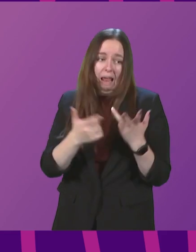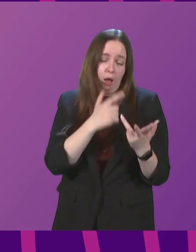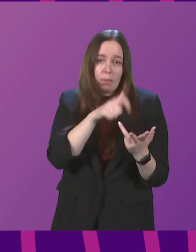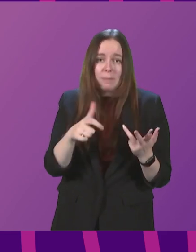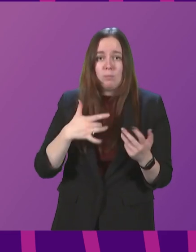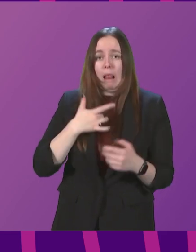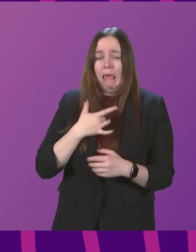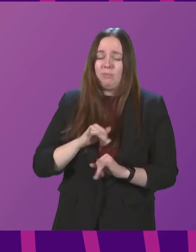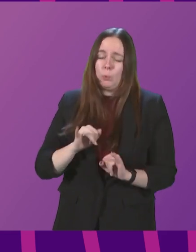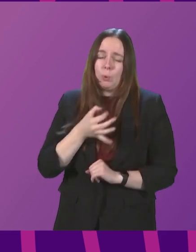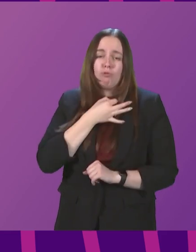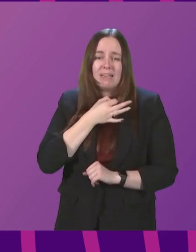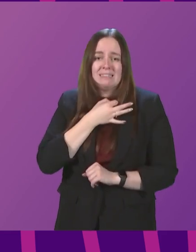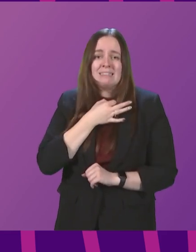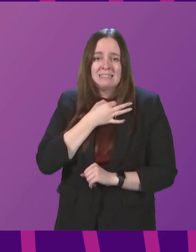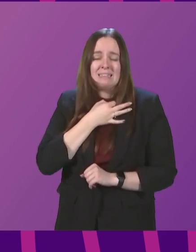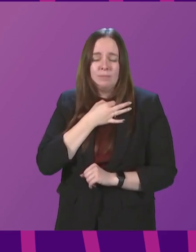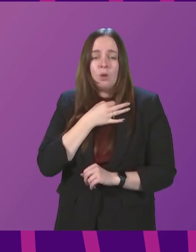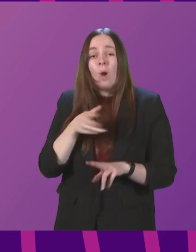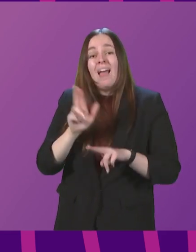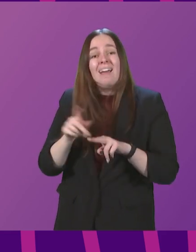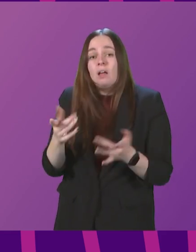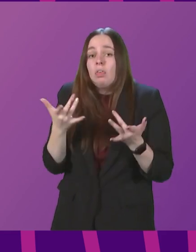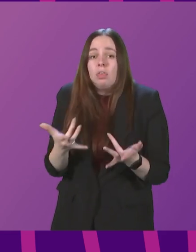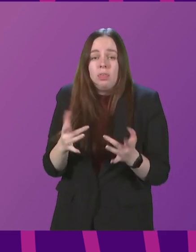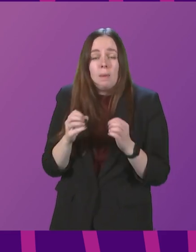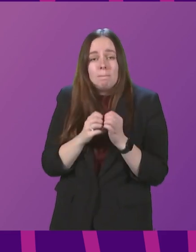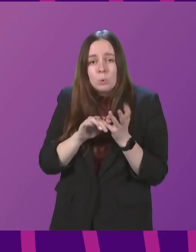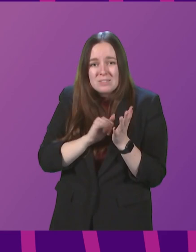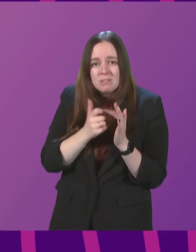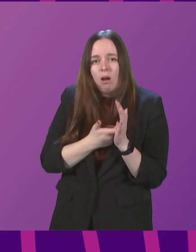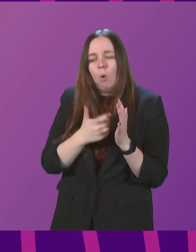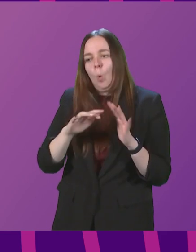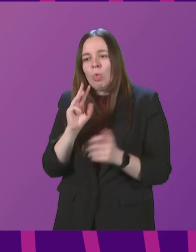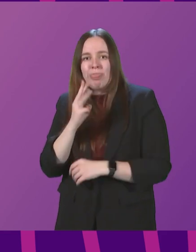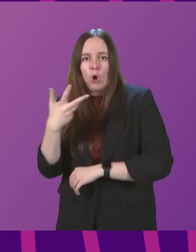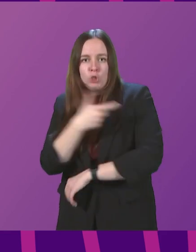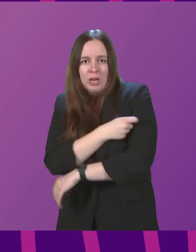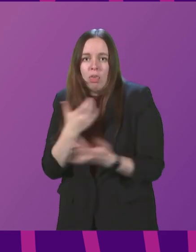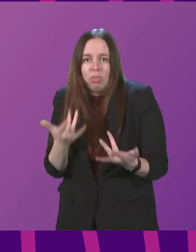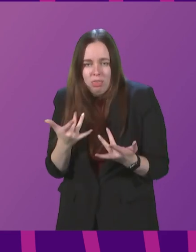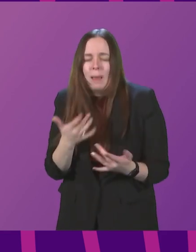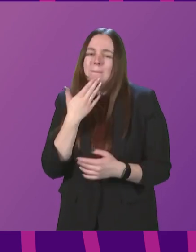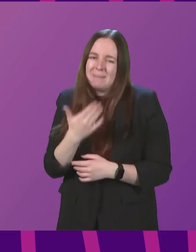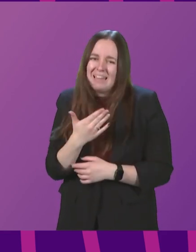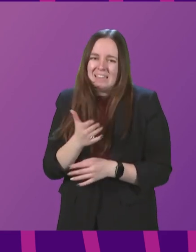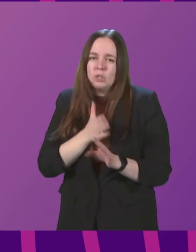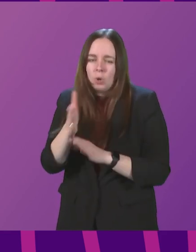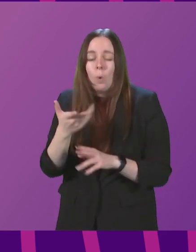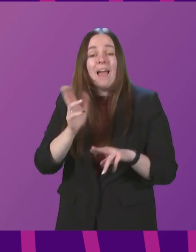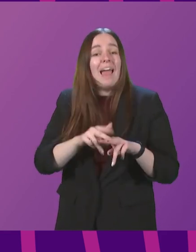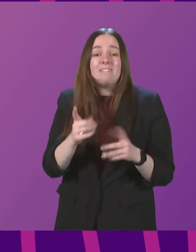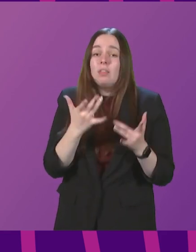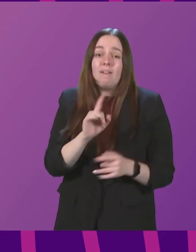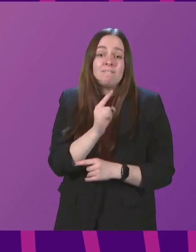lives at unnecessary risk. So if you haven't had a booster or third jag yet, please come forward as soon as possible. And if you haven't had a first or second